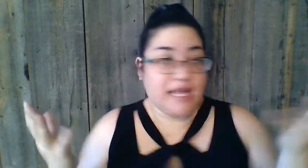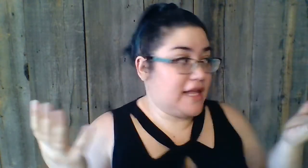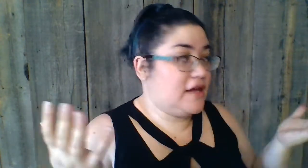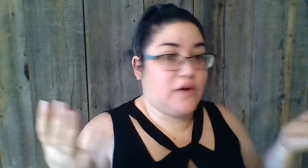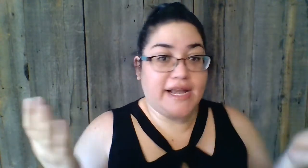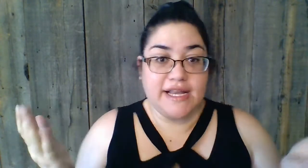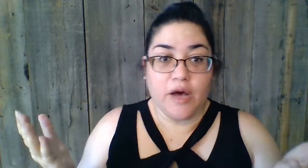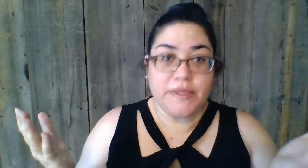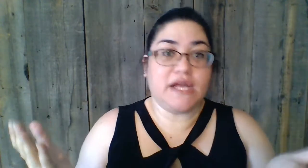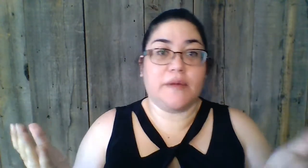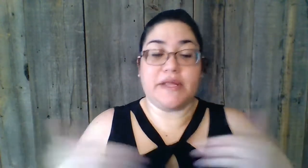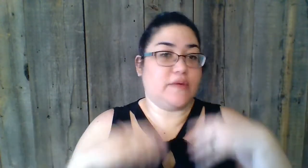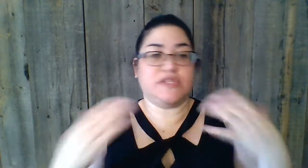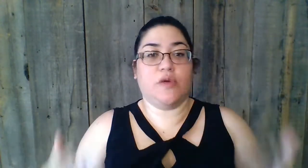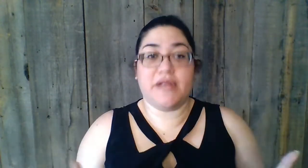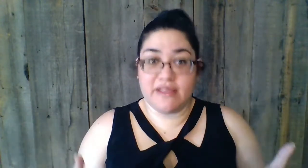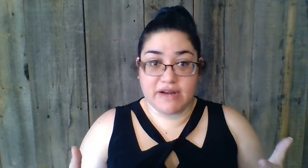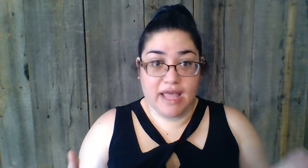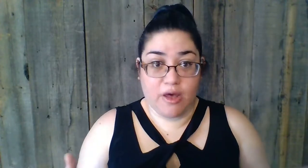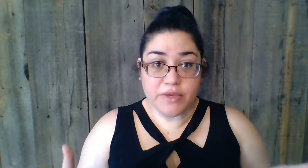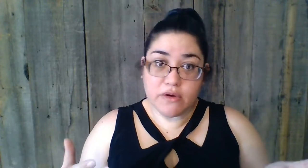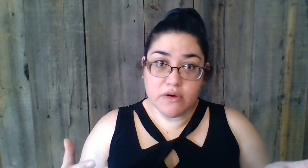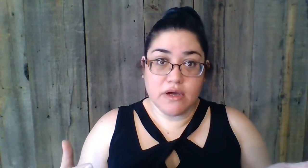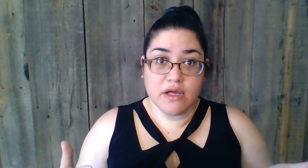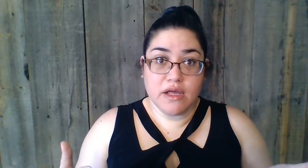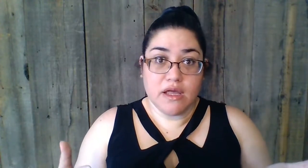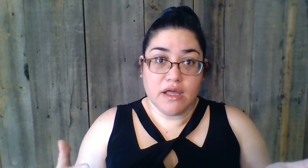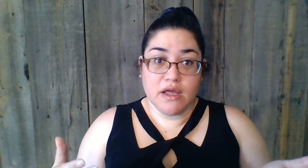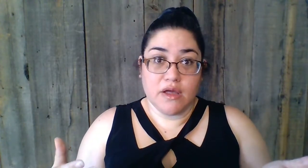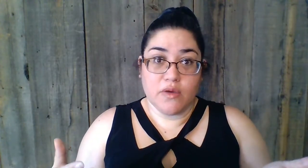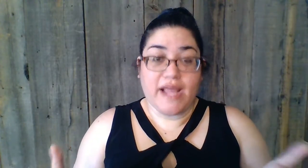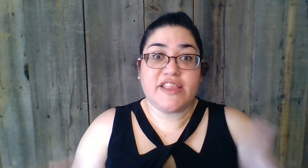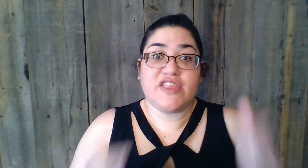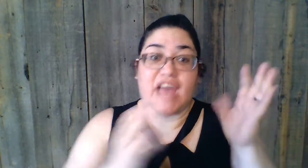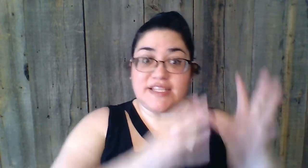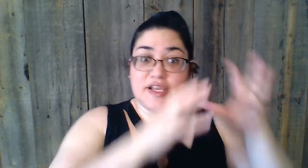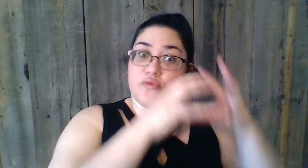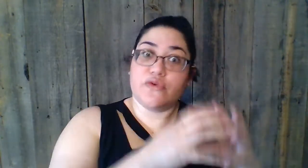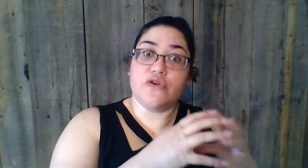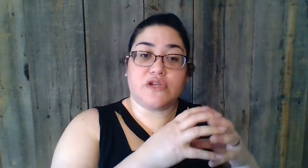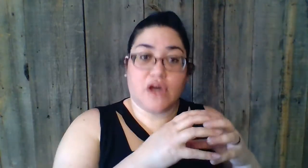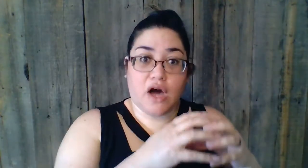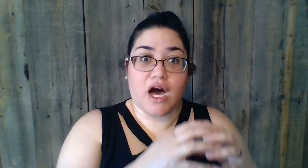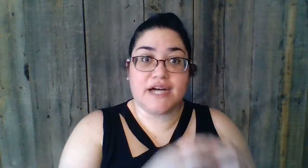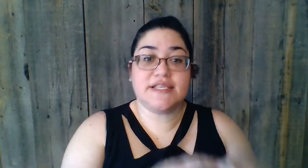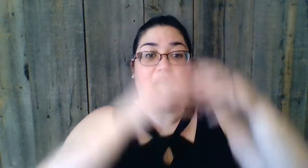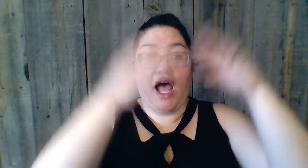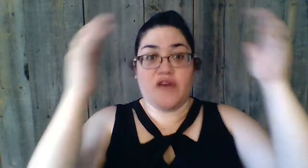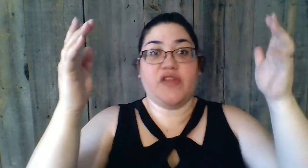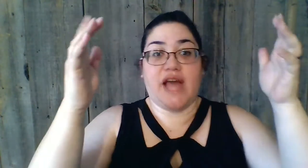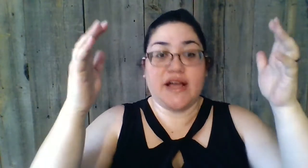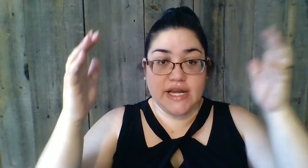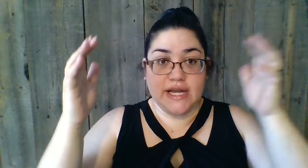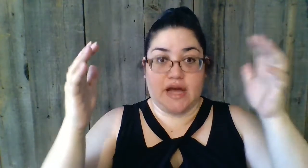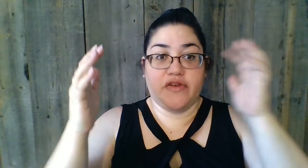like, hello, I need help here, but there was nobody there to help you, right? That's a root cause of the not good enough.